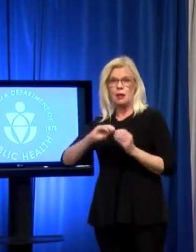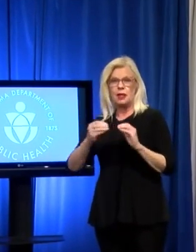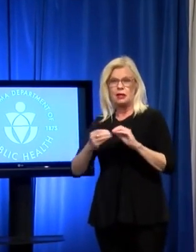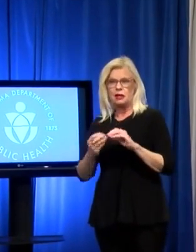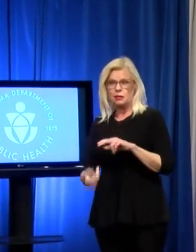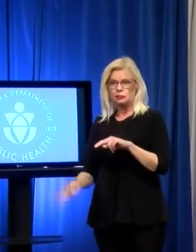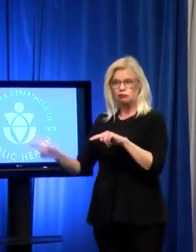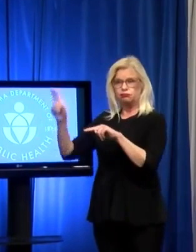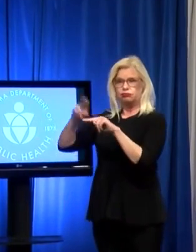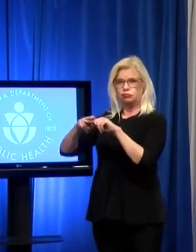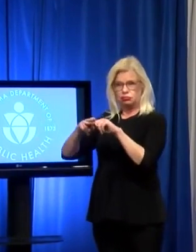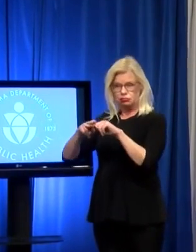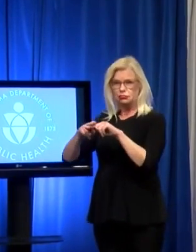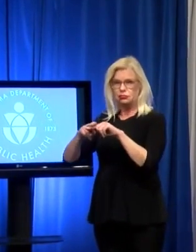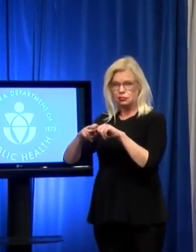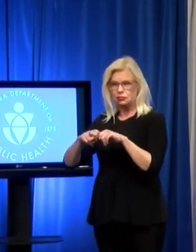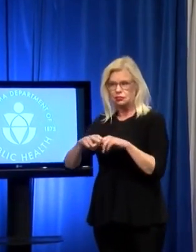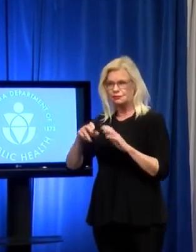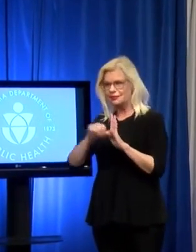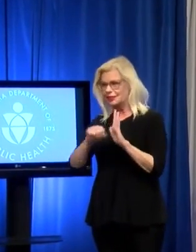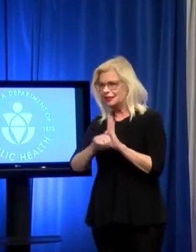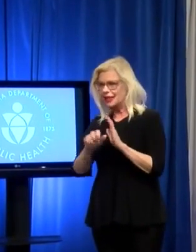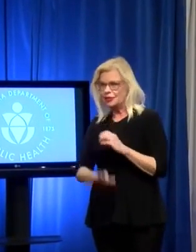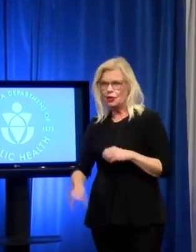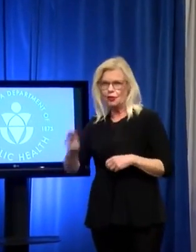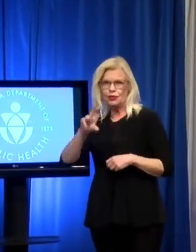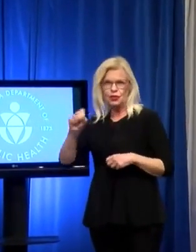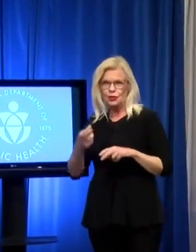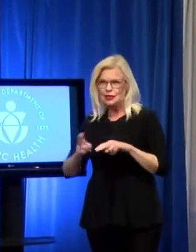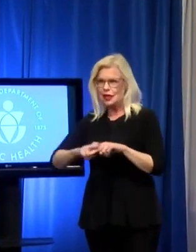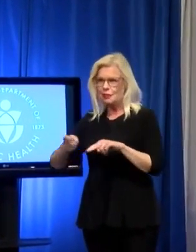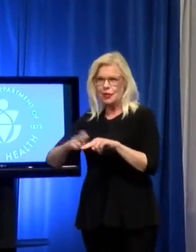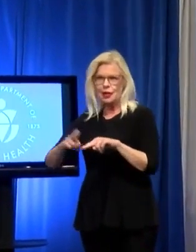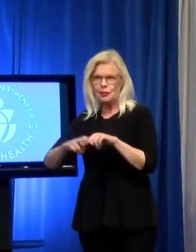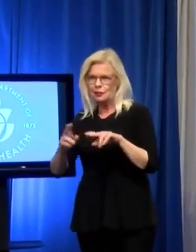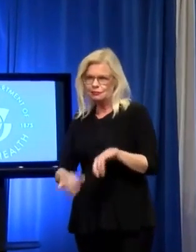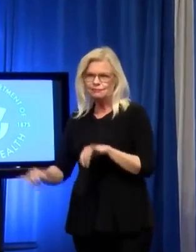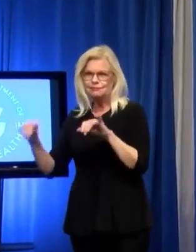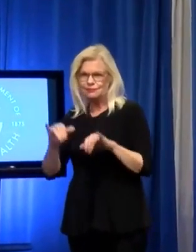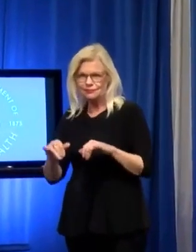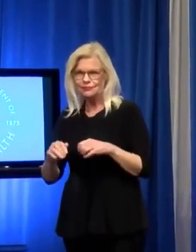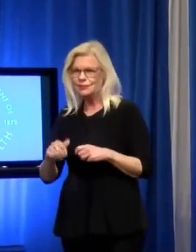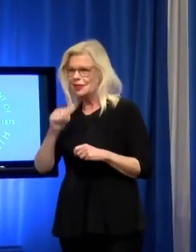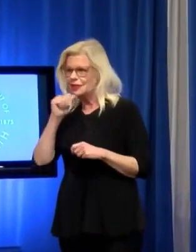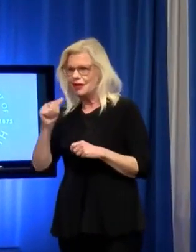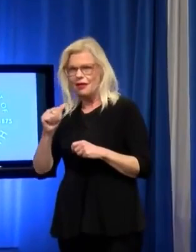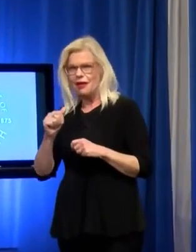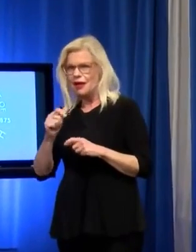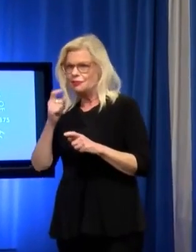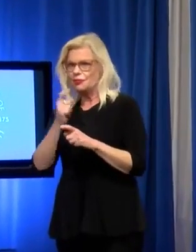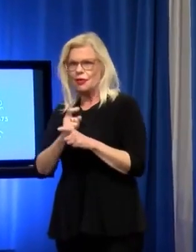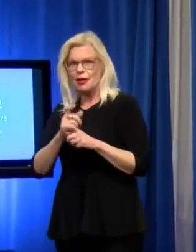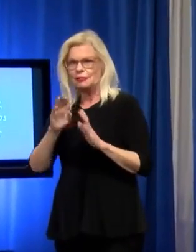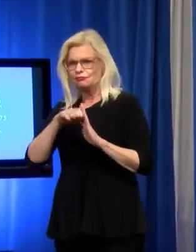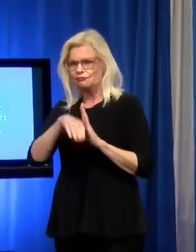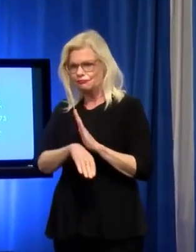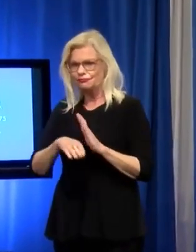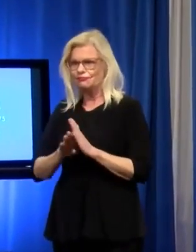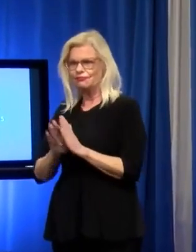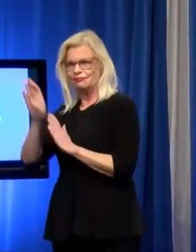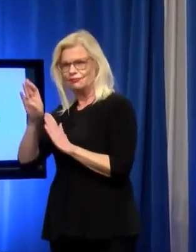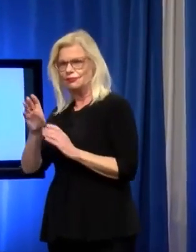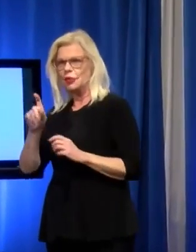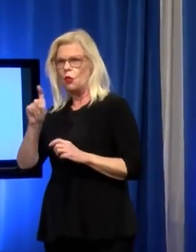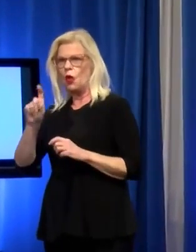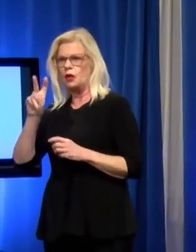up just like every other state in the country right now. We are not headed in the right direction. We are adding a couple of thousand